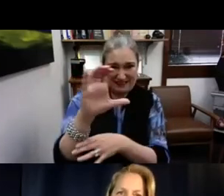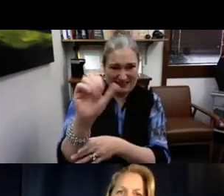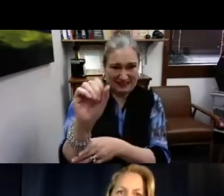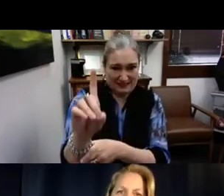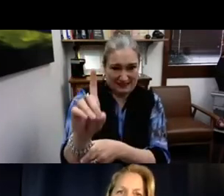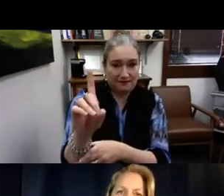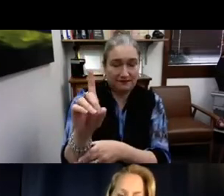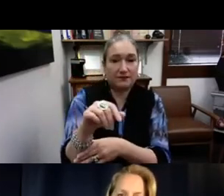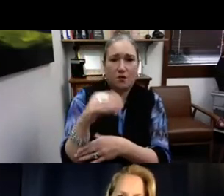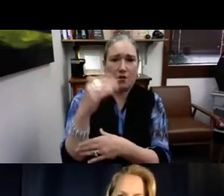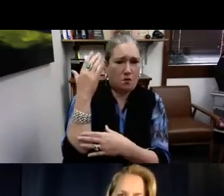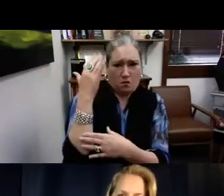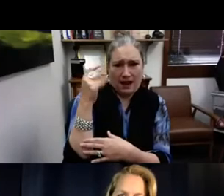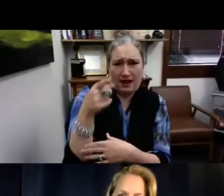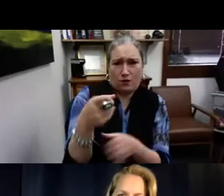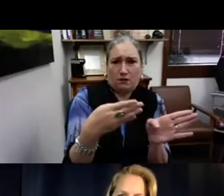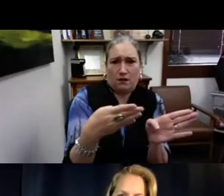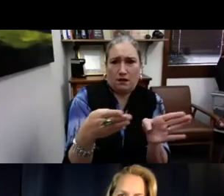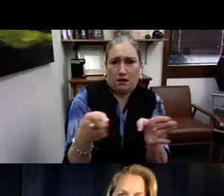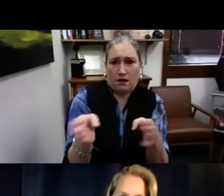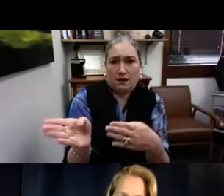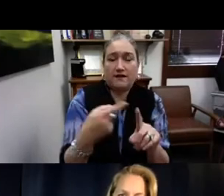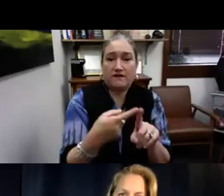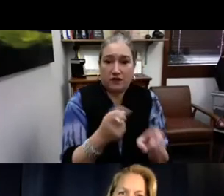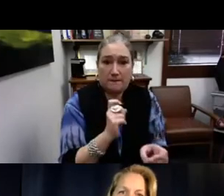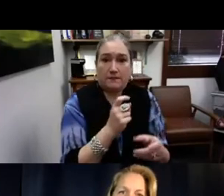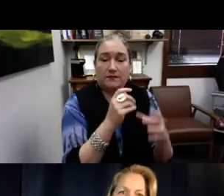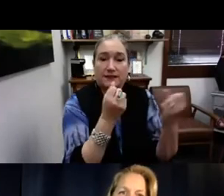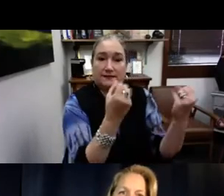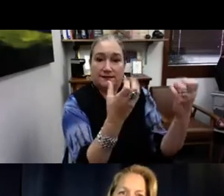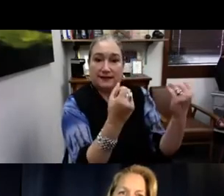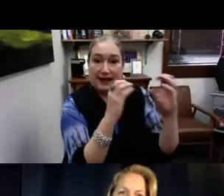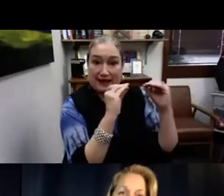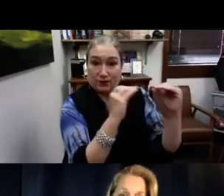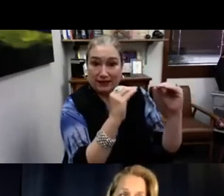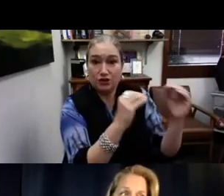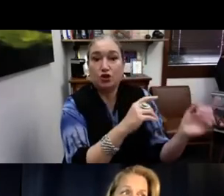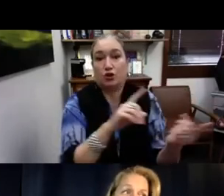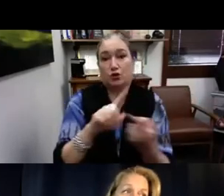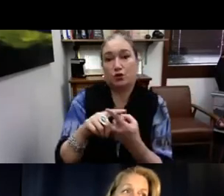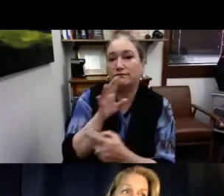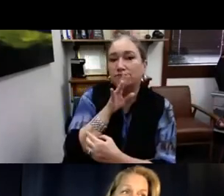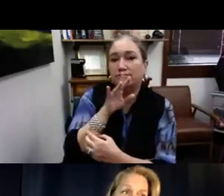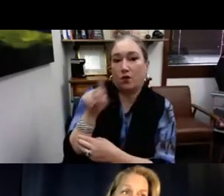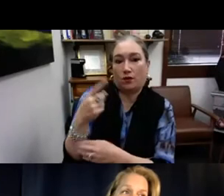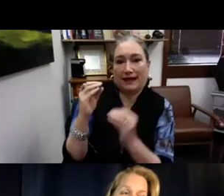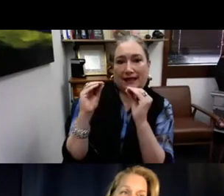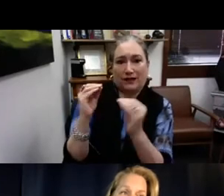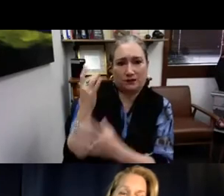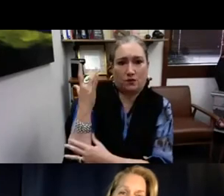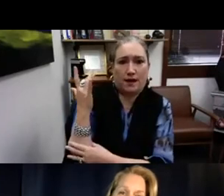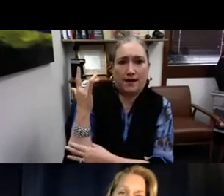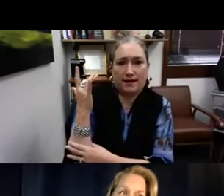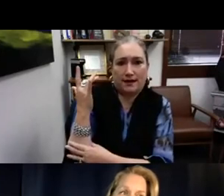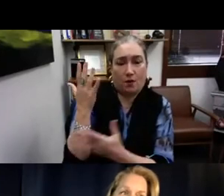they sent this to the school for the deaf and blind saying, I'm not in favor of